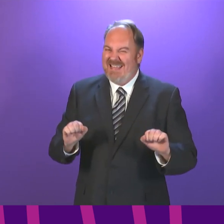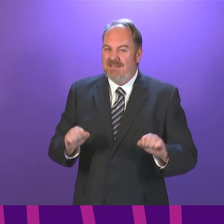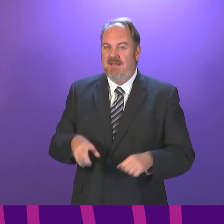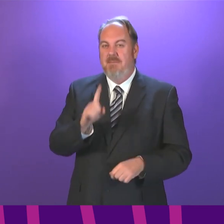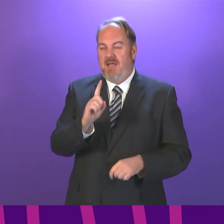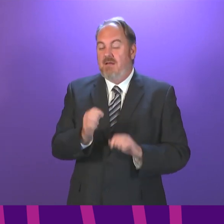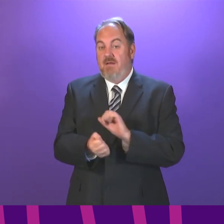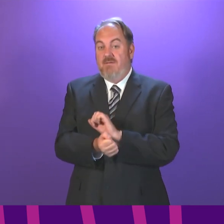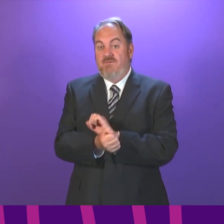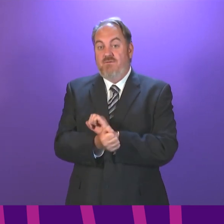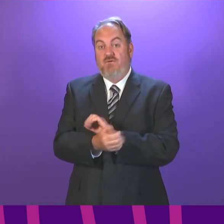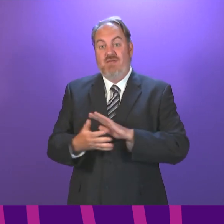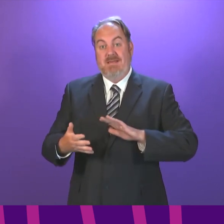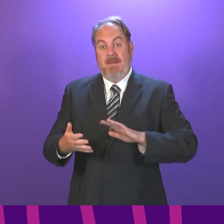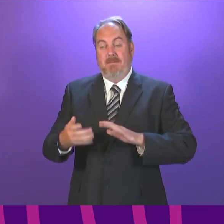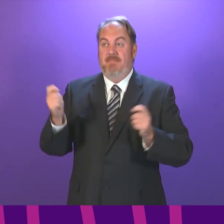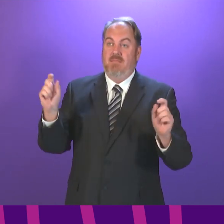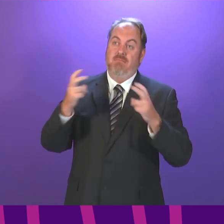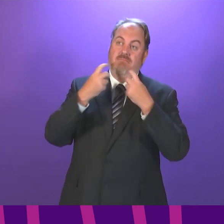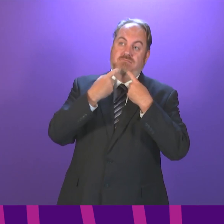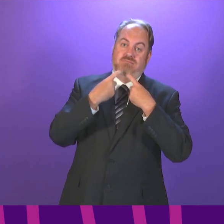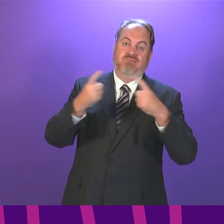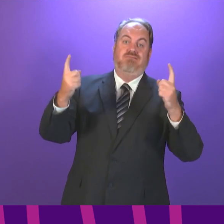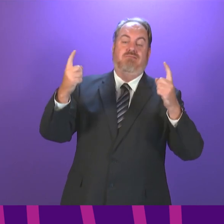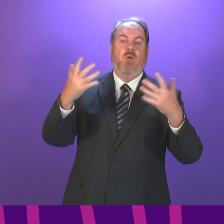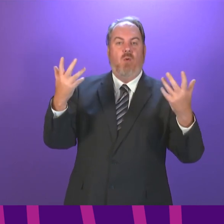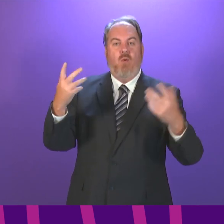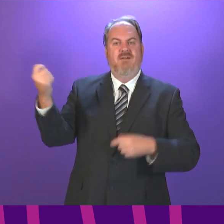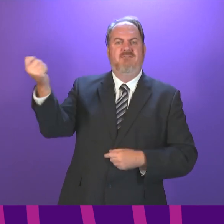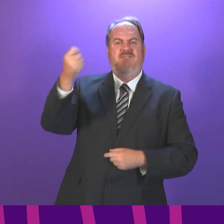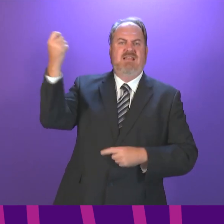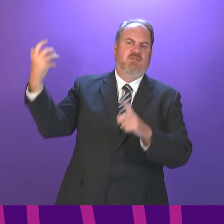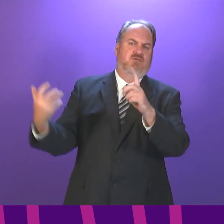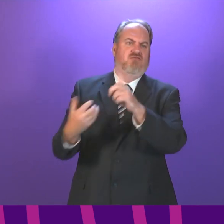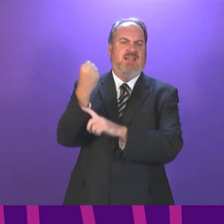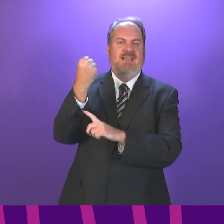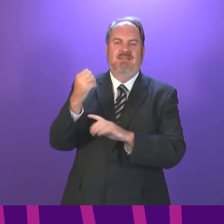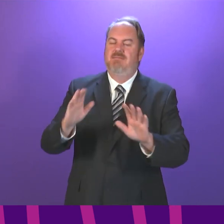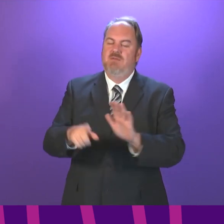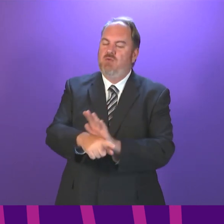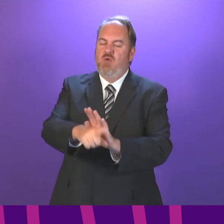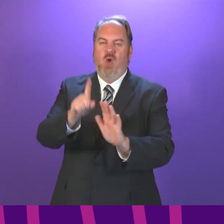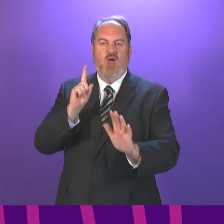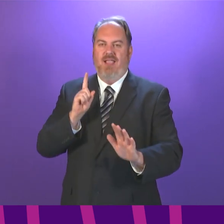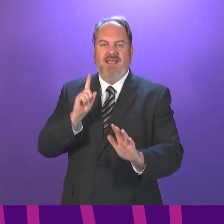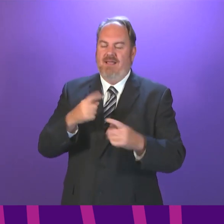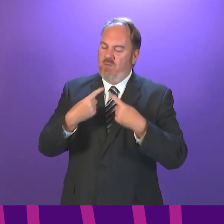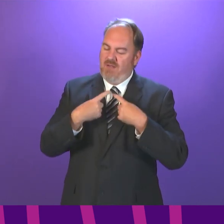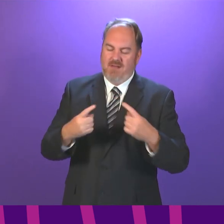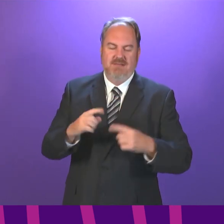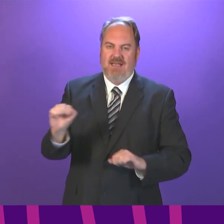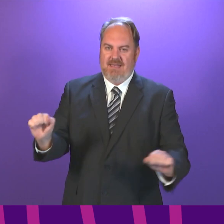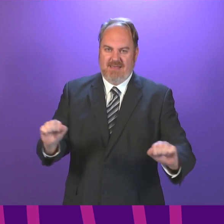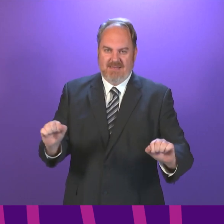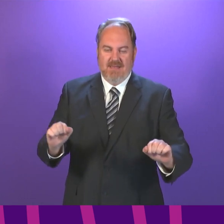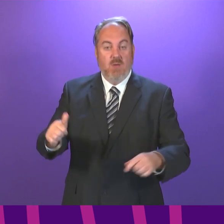from or victory over this virus is, in my view, premature. The harm the virus can do, including through the impact